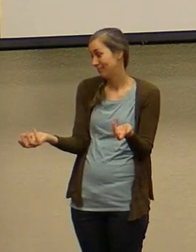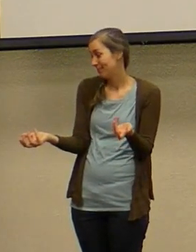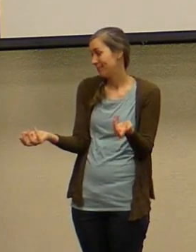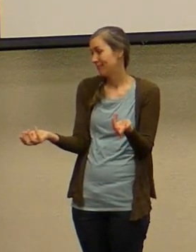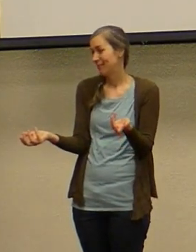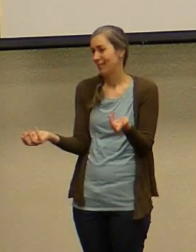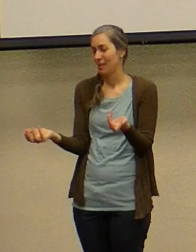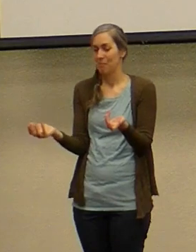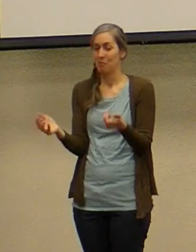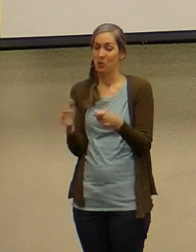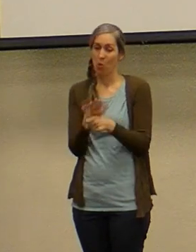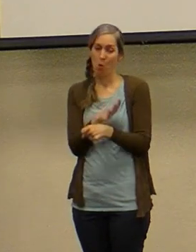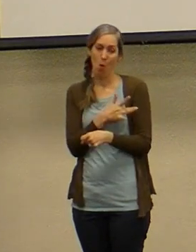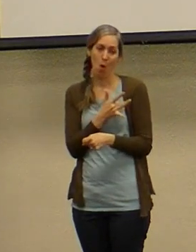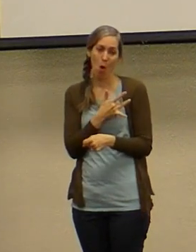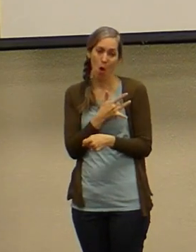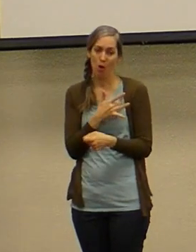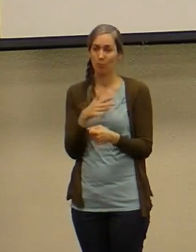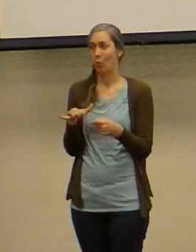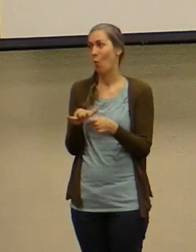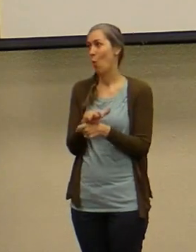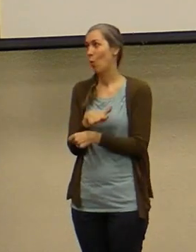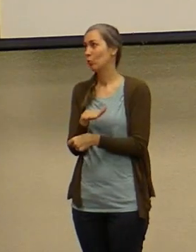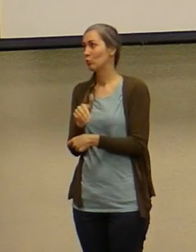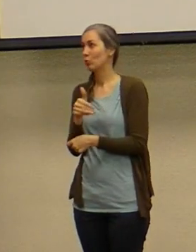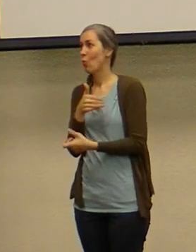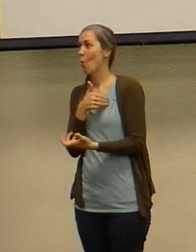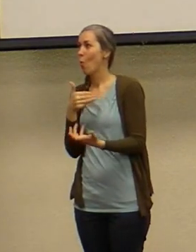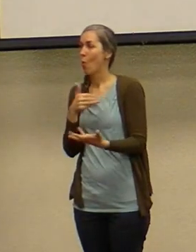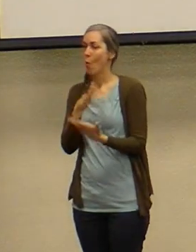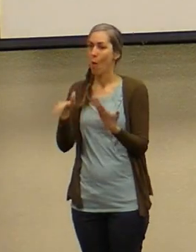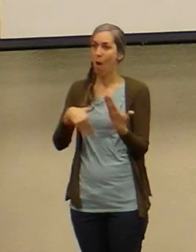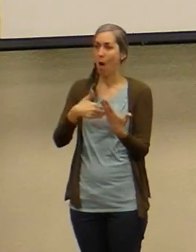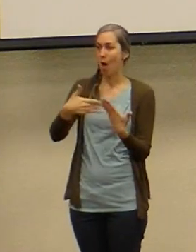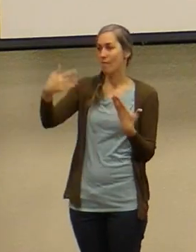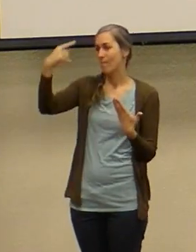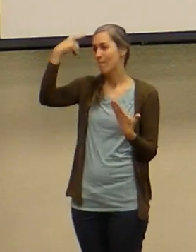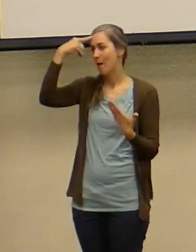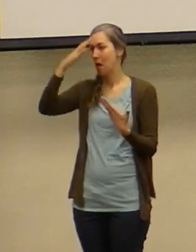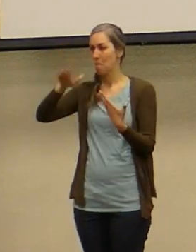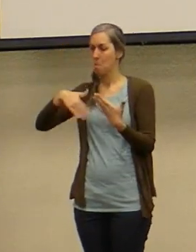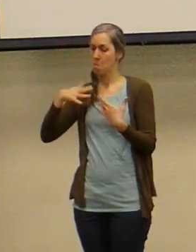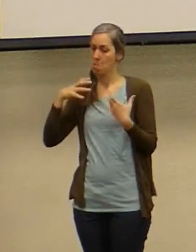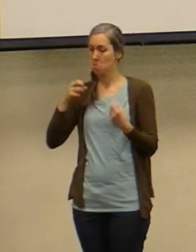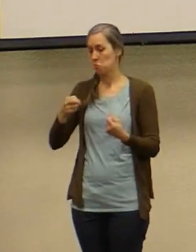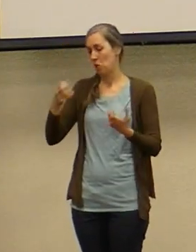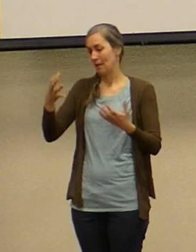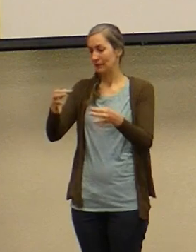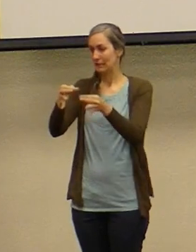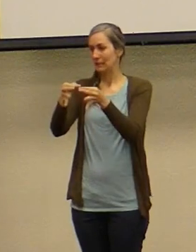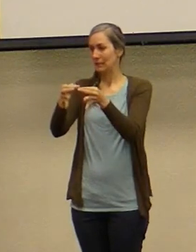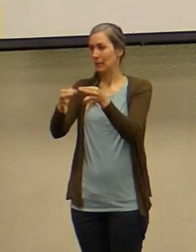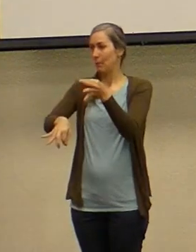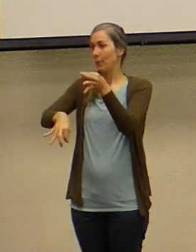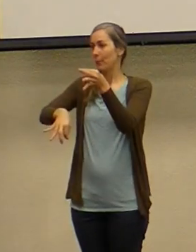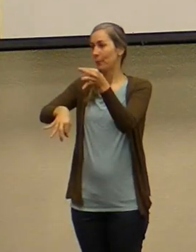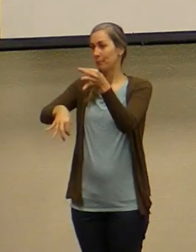your whole heart your whole soul all of your mind and all of your strength it's it's simple